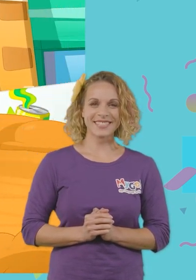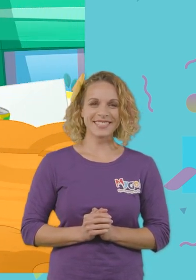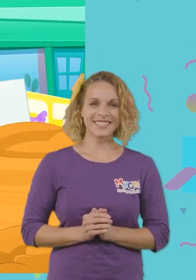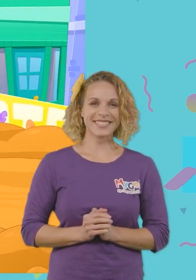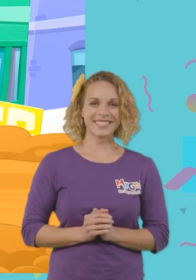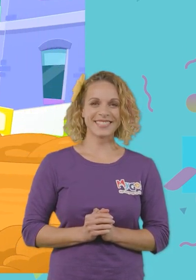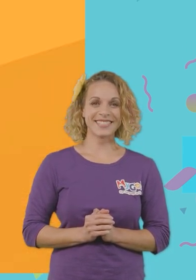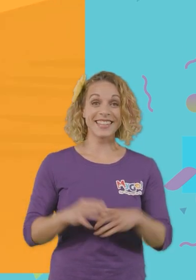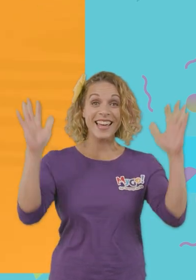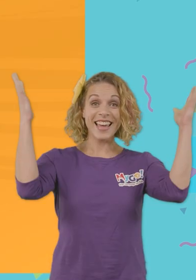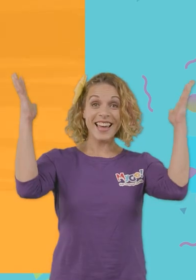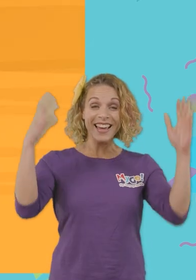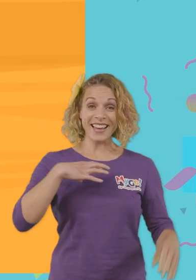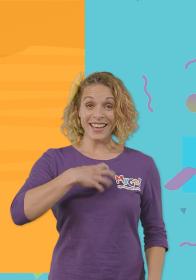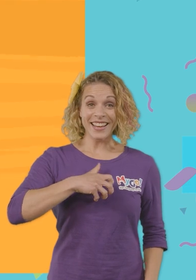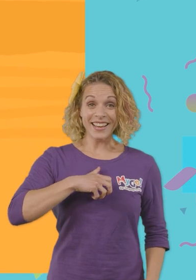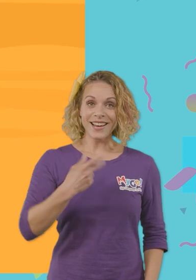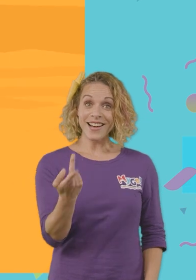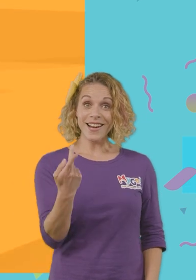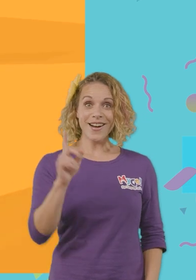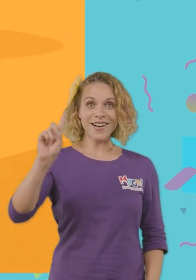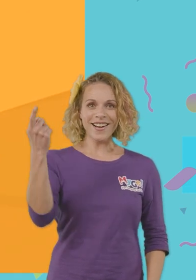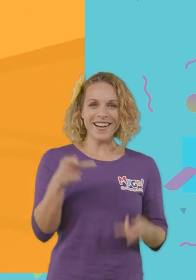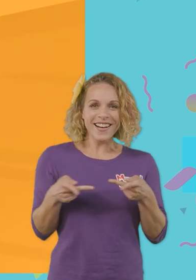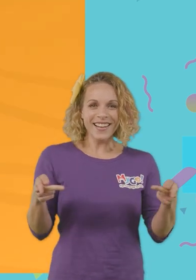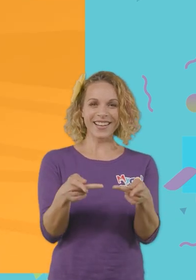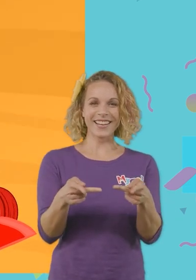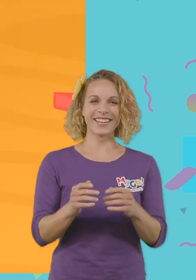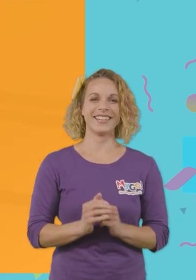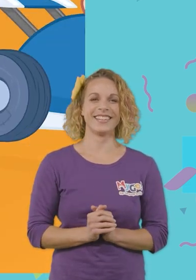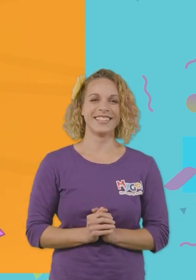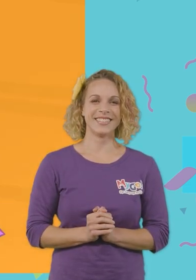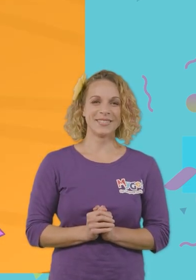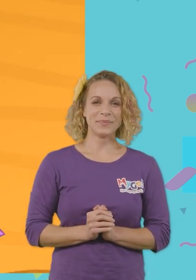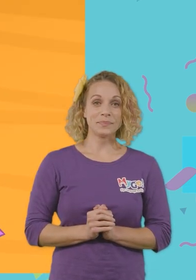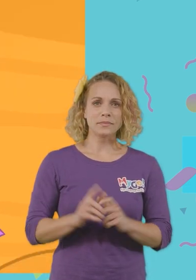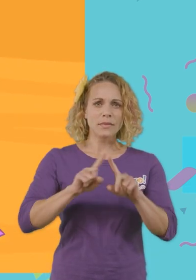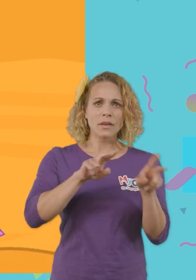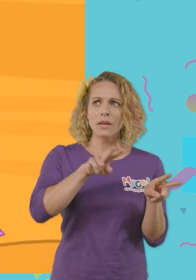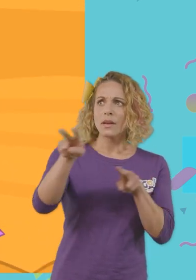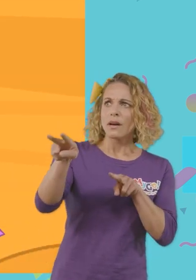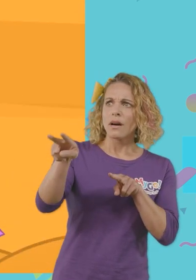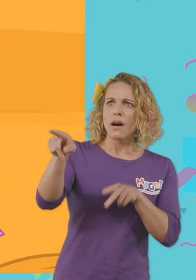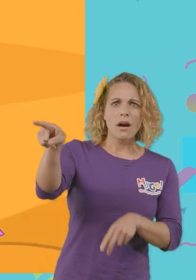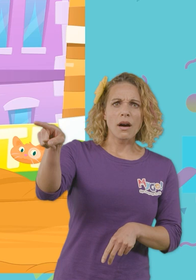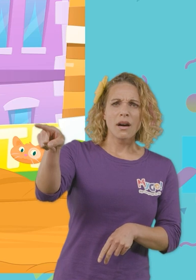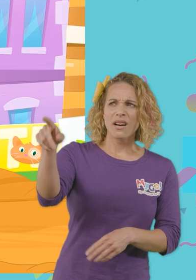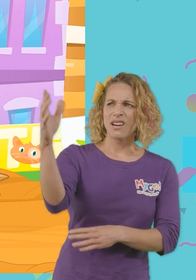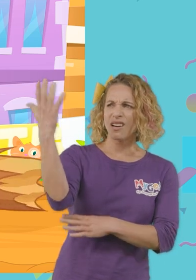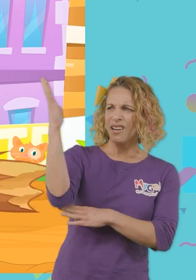Yay, Morphle! We're in first place! But look! There's a tree blocking